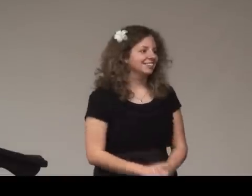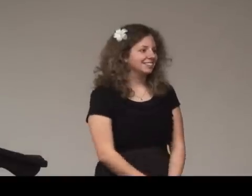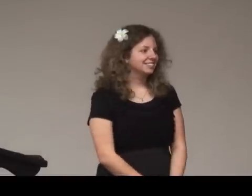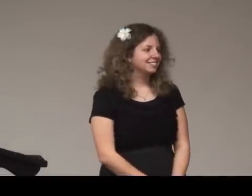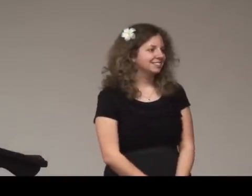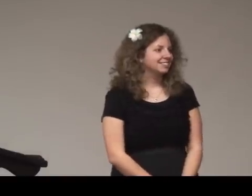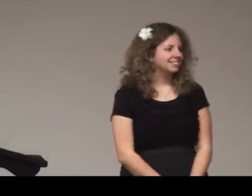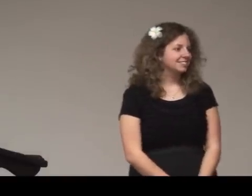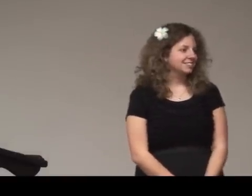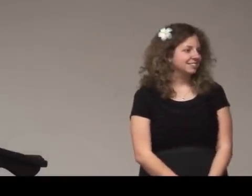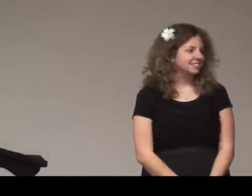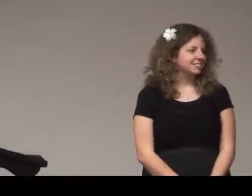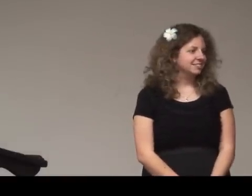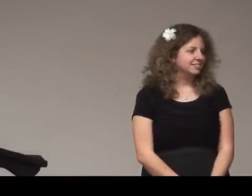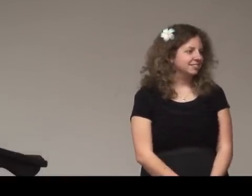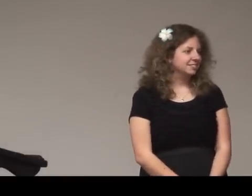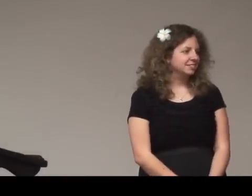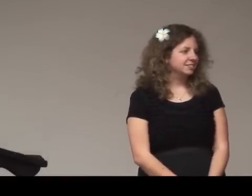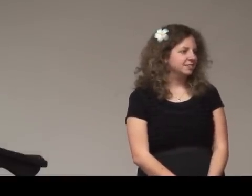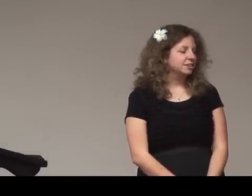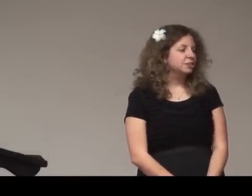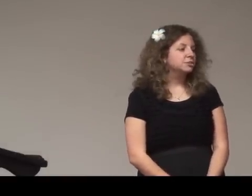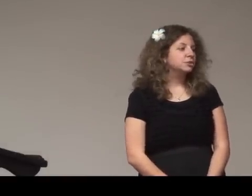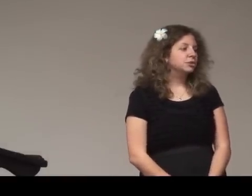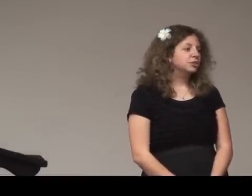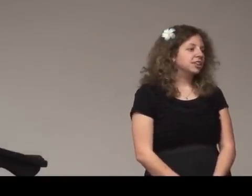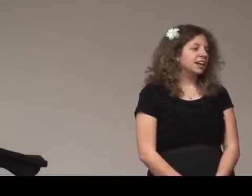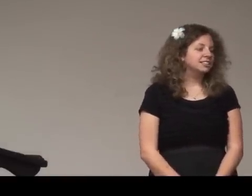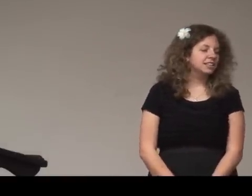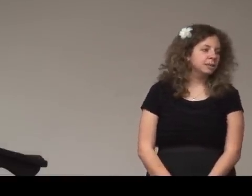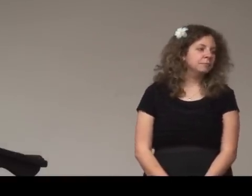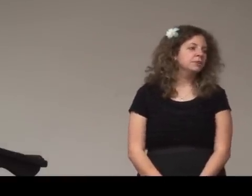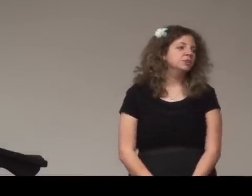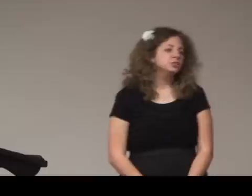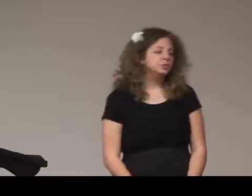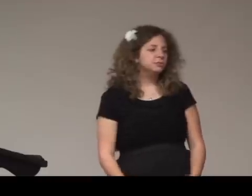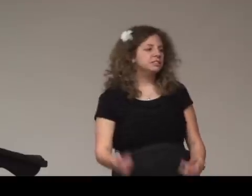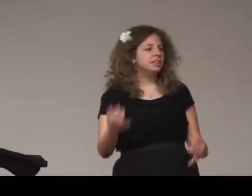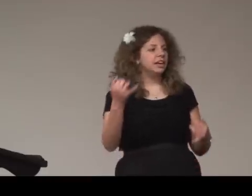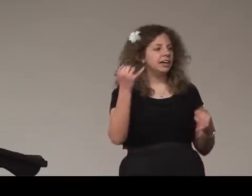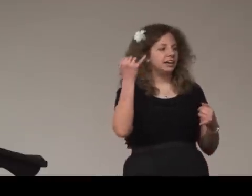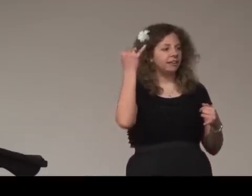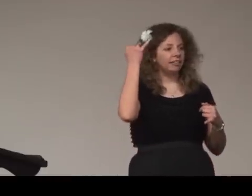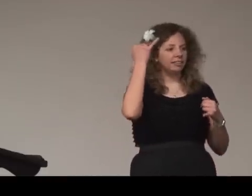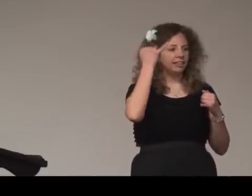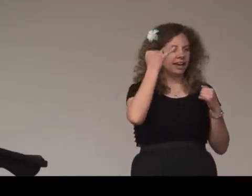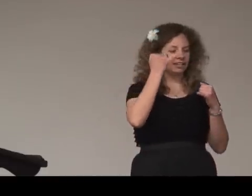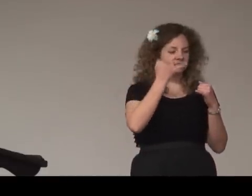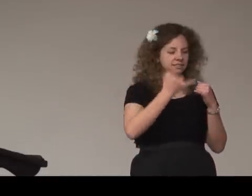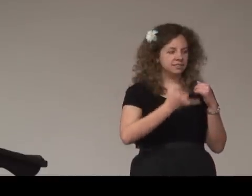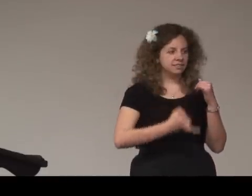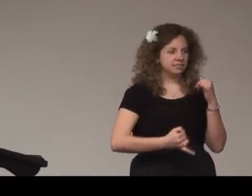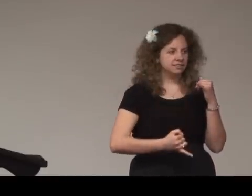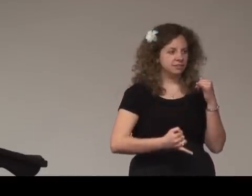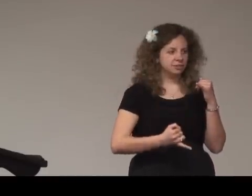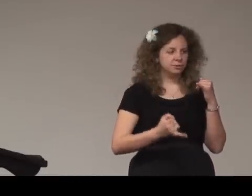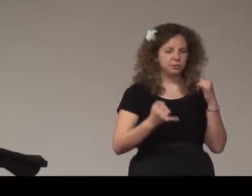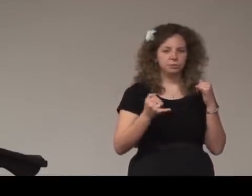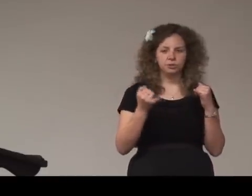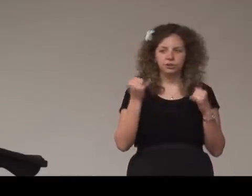how would you ask for the last name so your last name so you would say last so with both